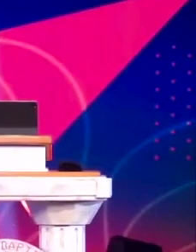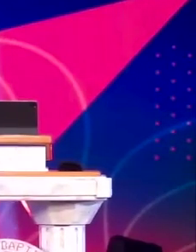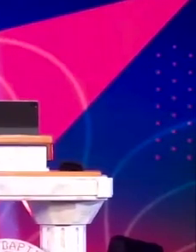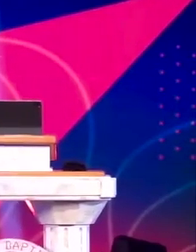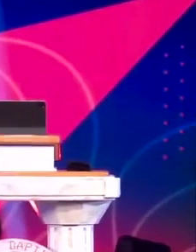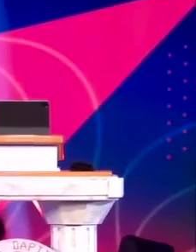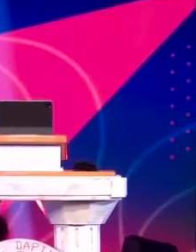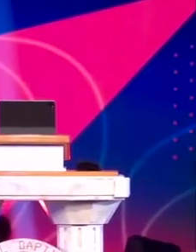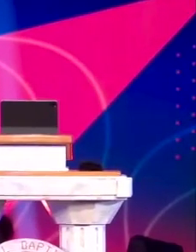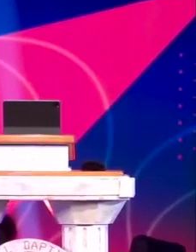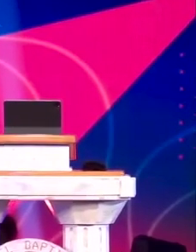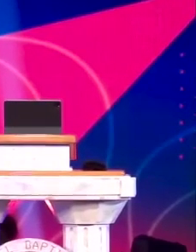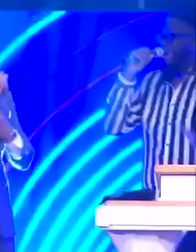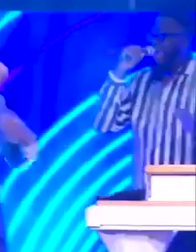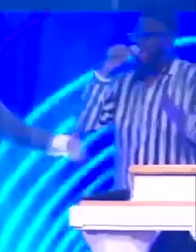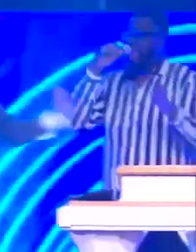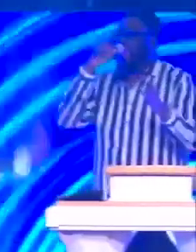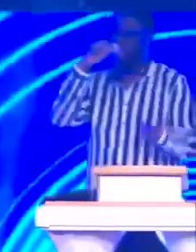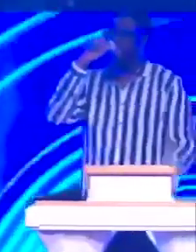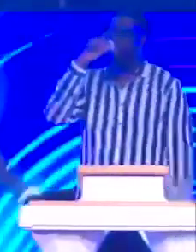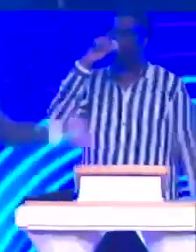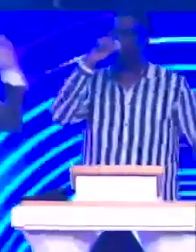really meant to be in relationship with Him.